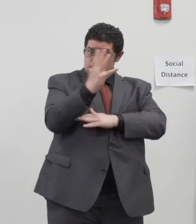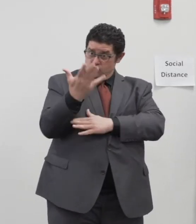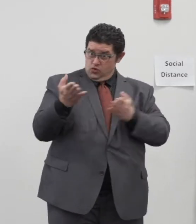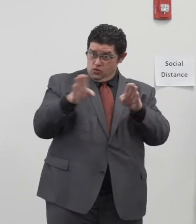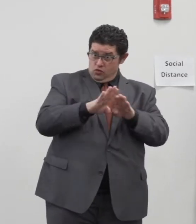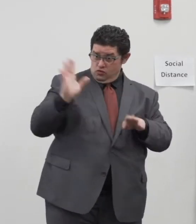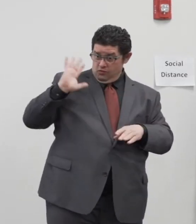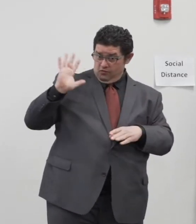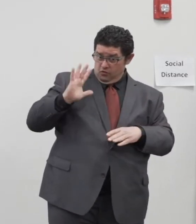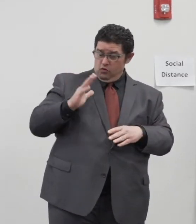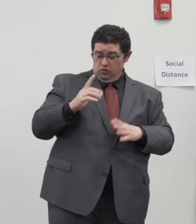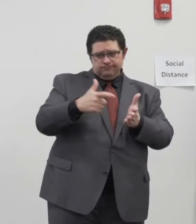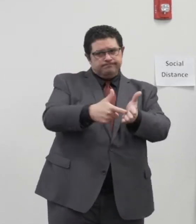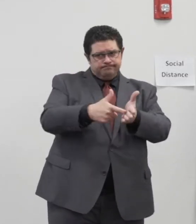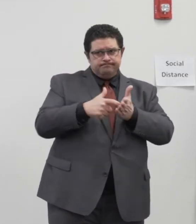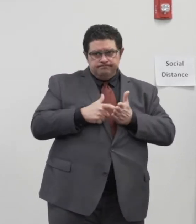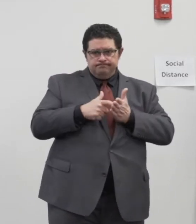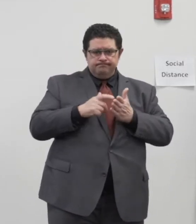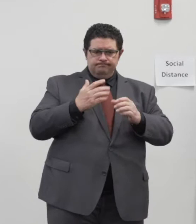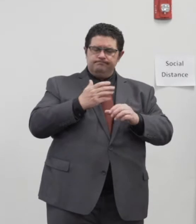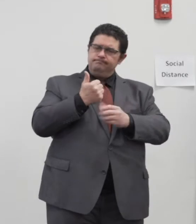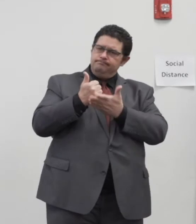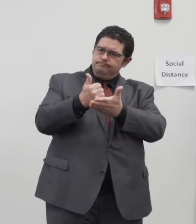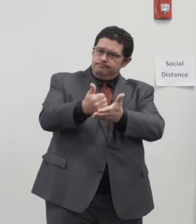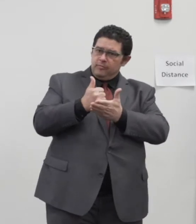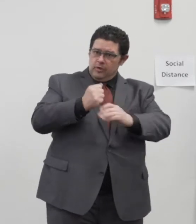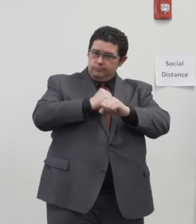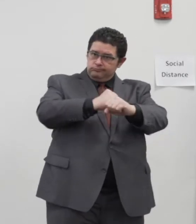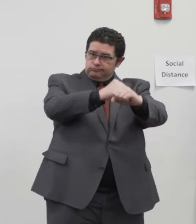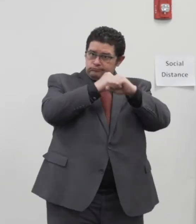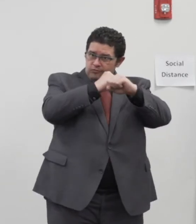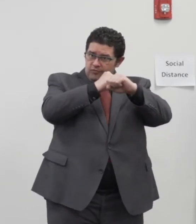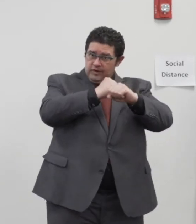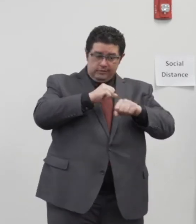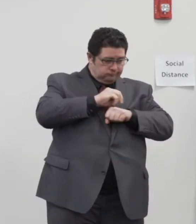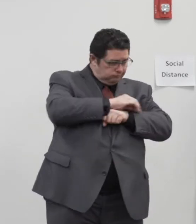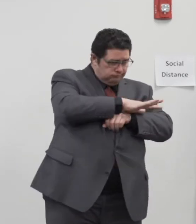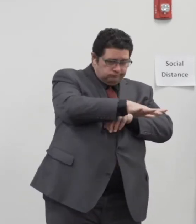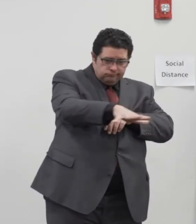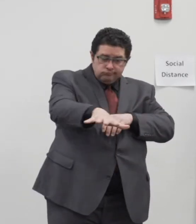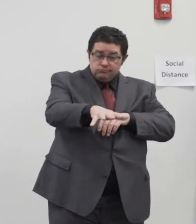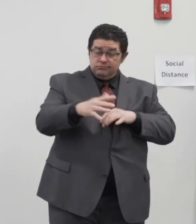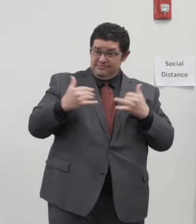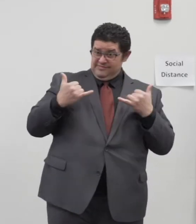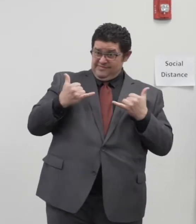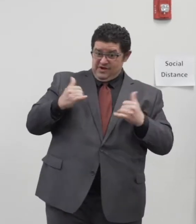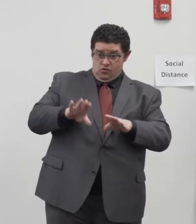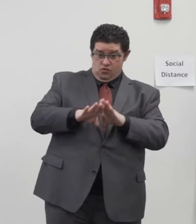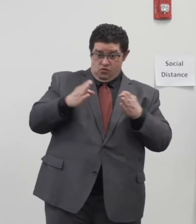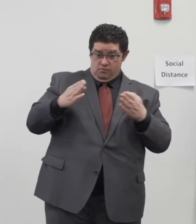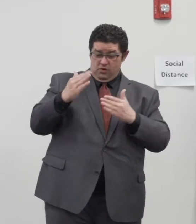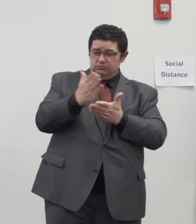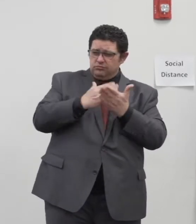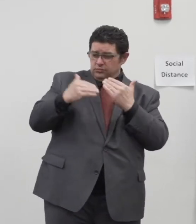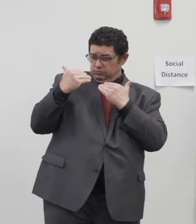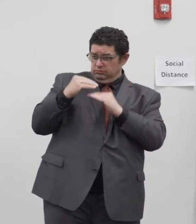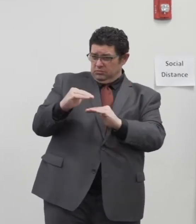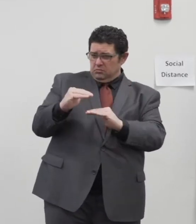the spread of the coronavirus in our community, reopening them with some restrictions we believe is the right thing to do.